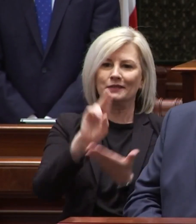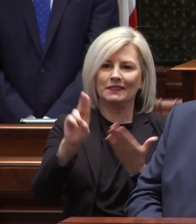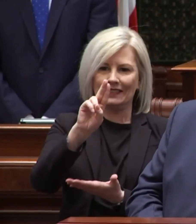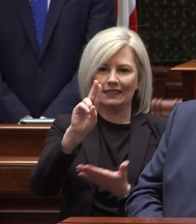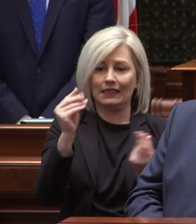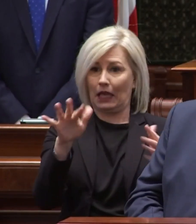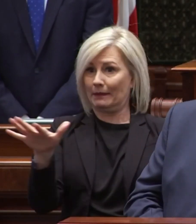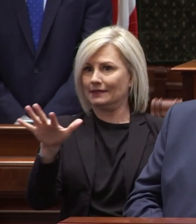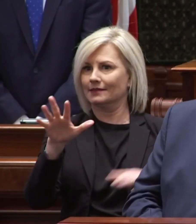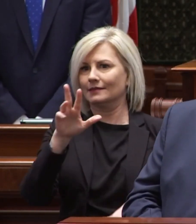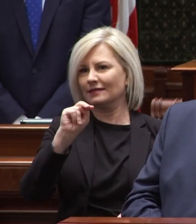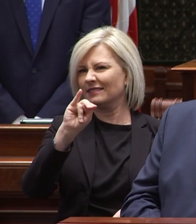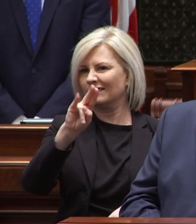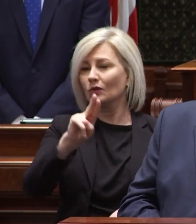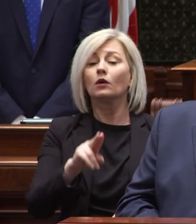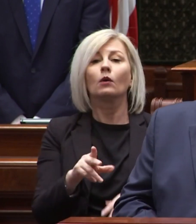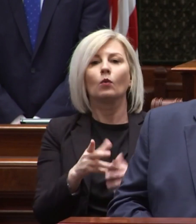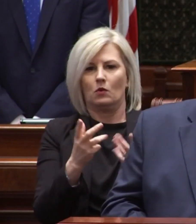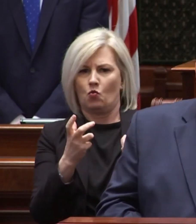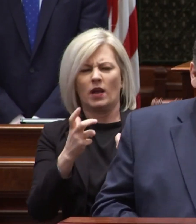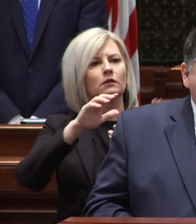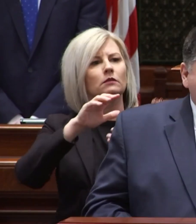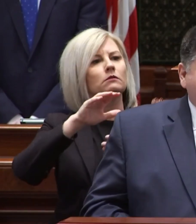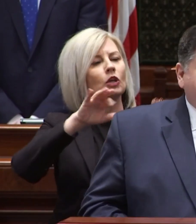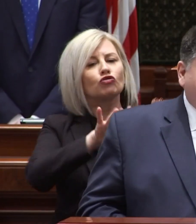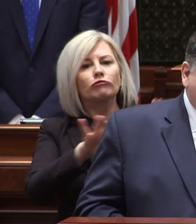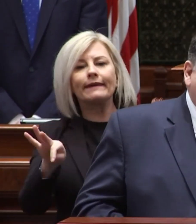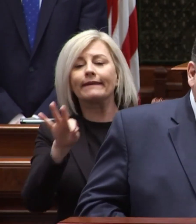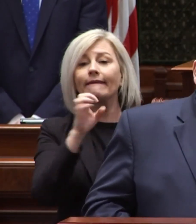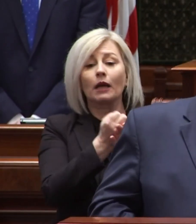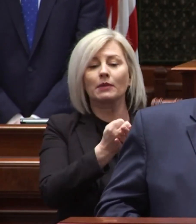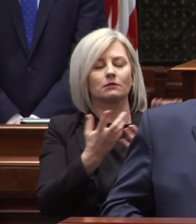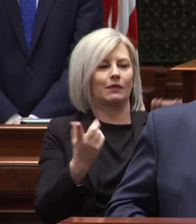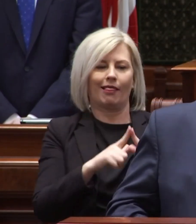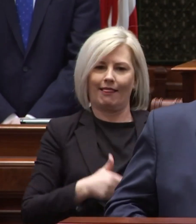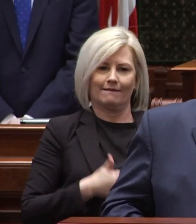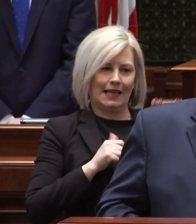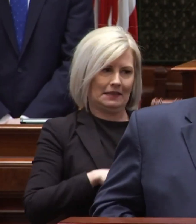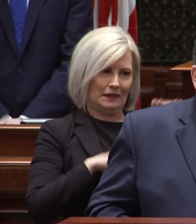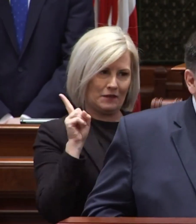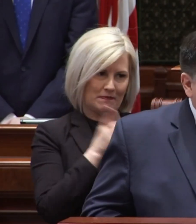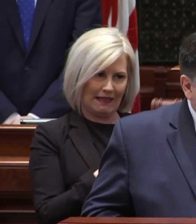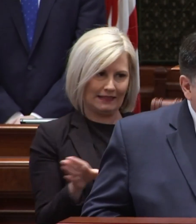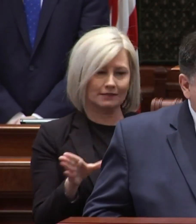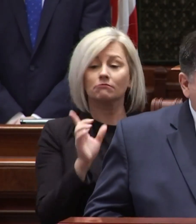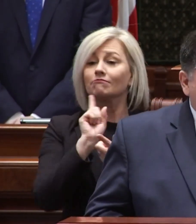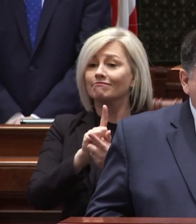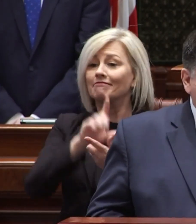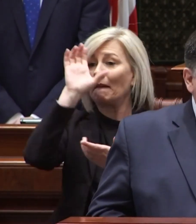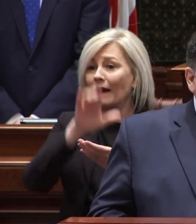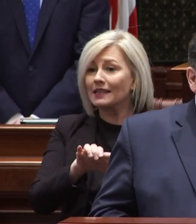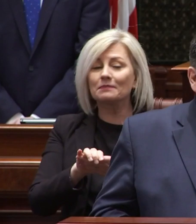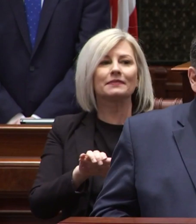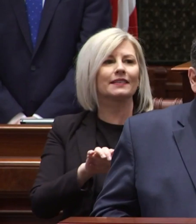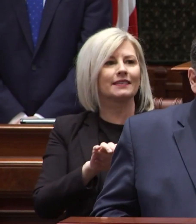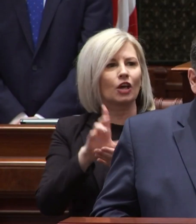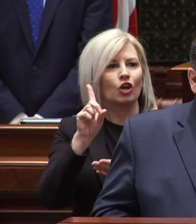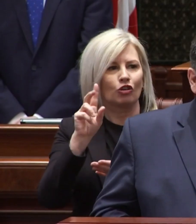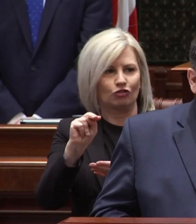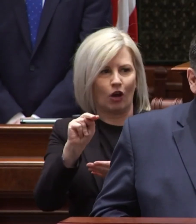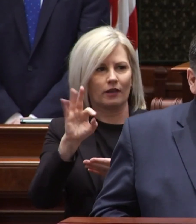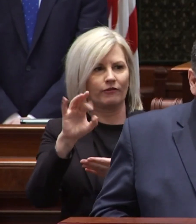campus to pursue a degree in economics. But life had other plans. She met her husband, Don Freeman